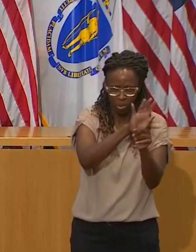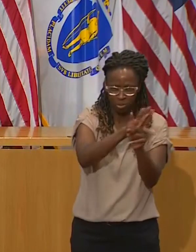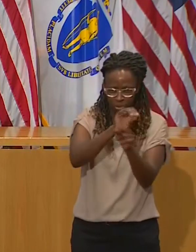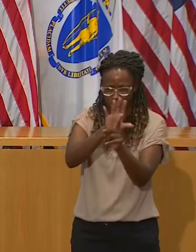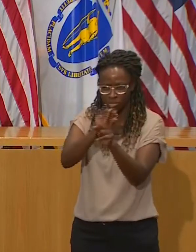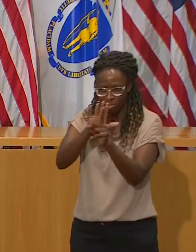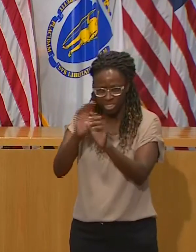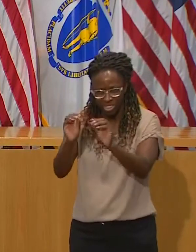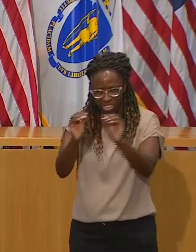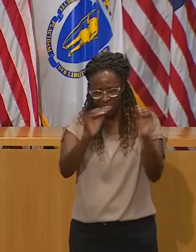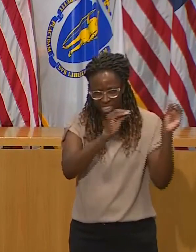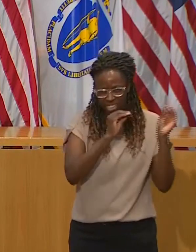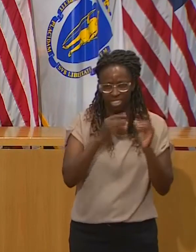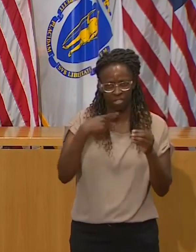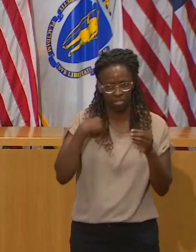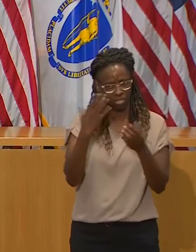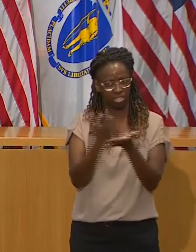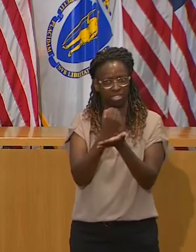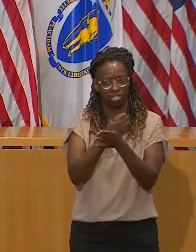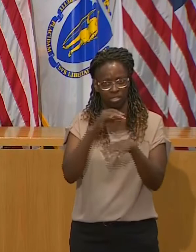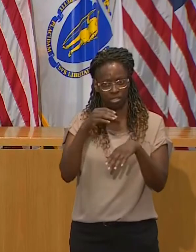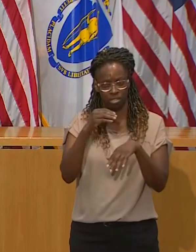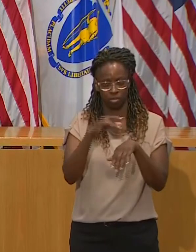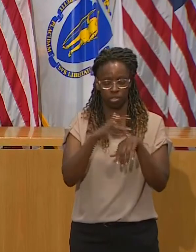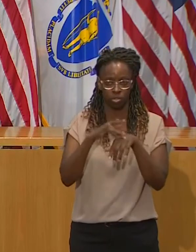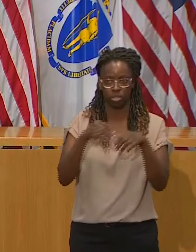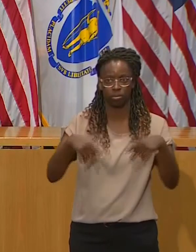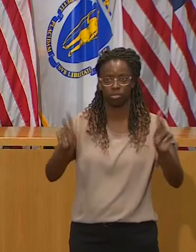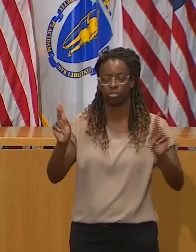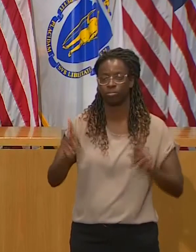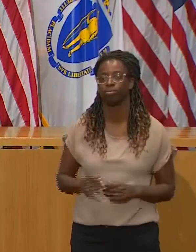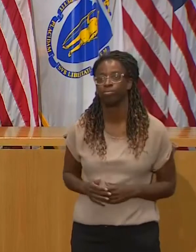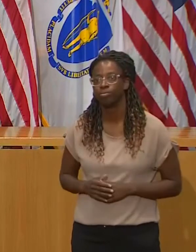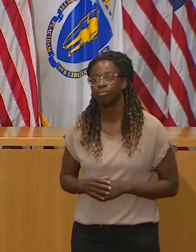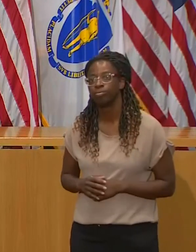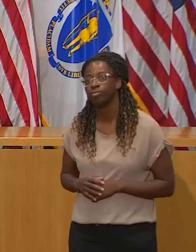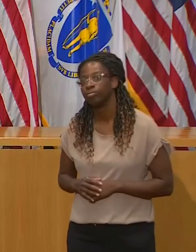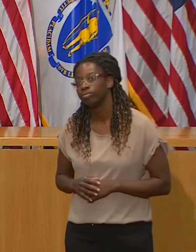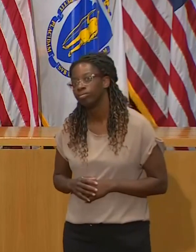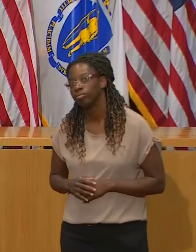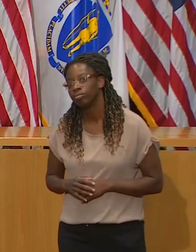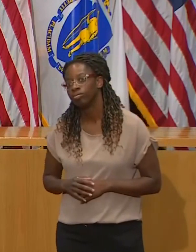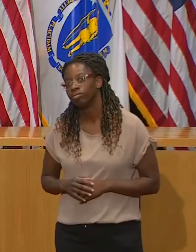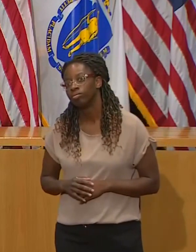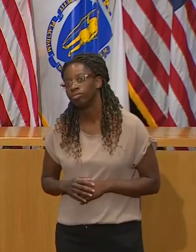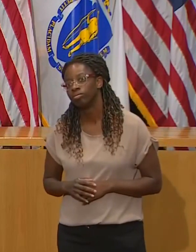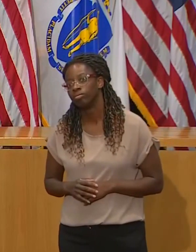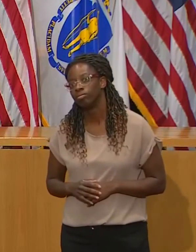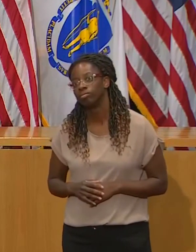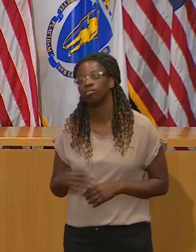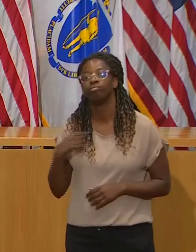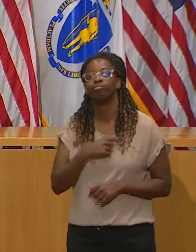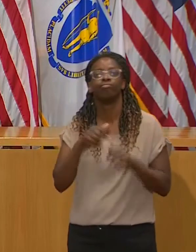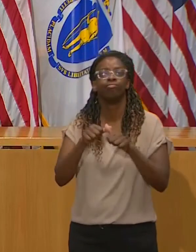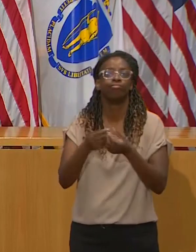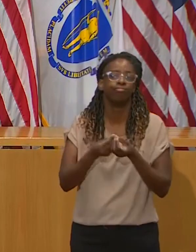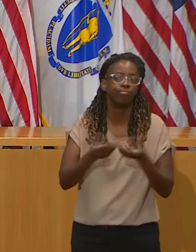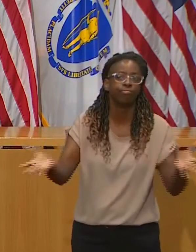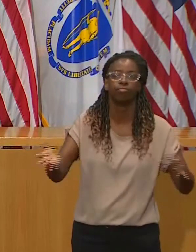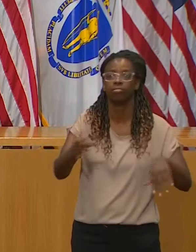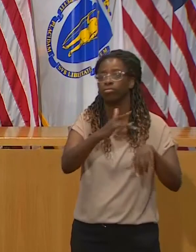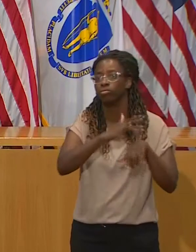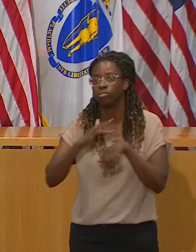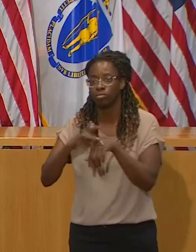deploy these resources and then count on people to actually listen to what we're saying about where our